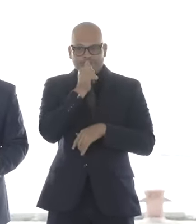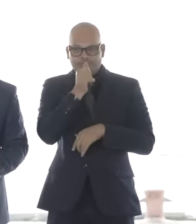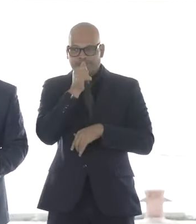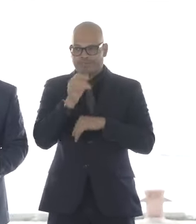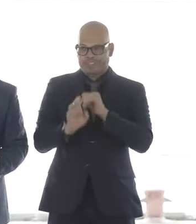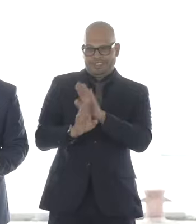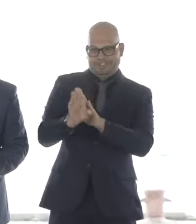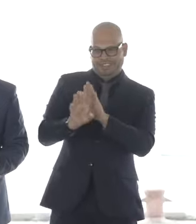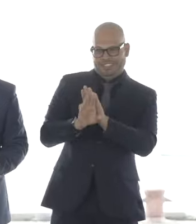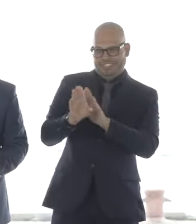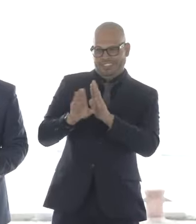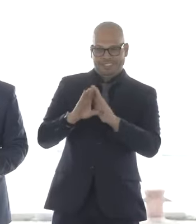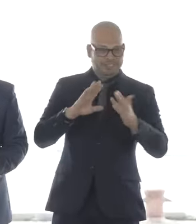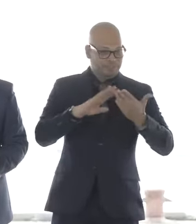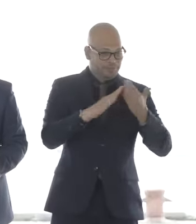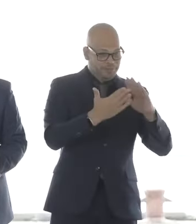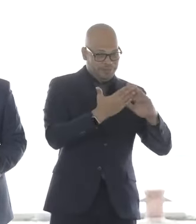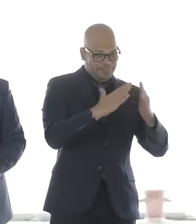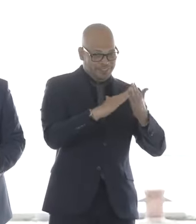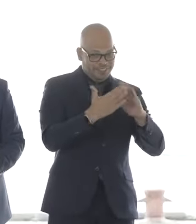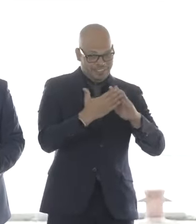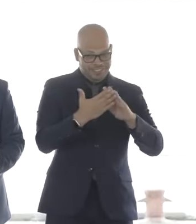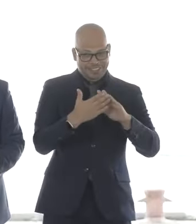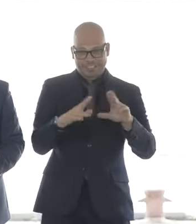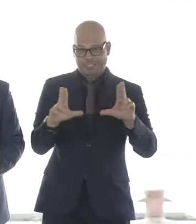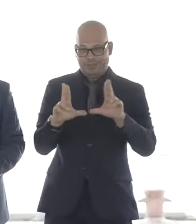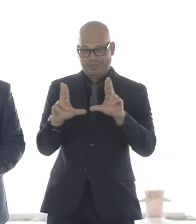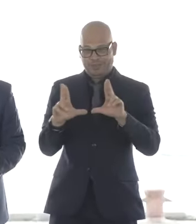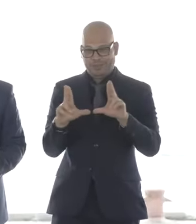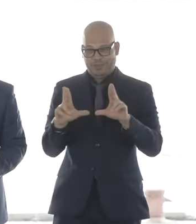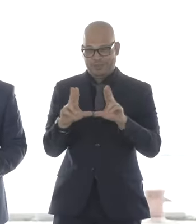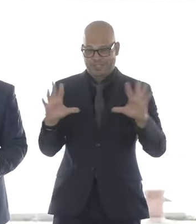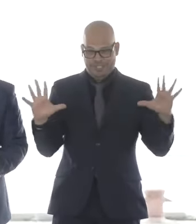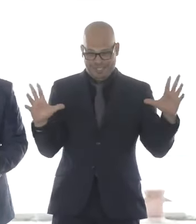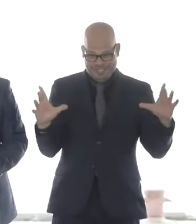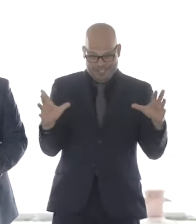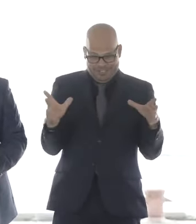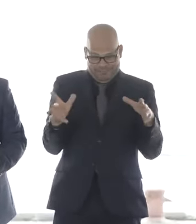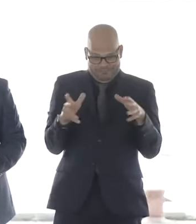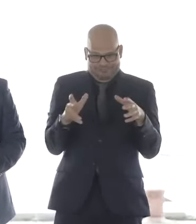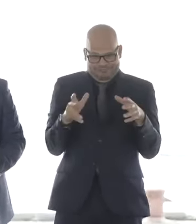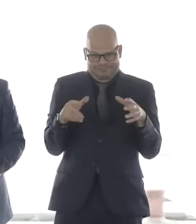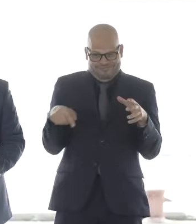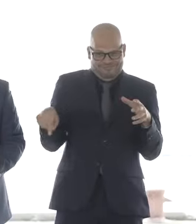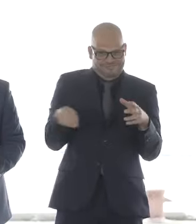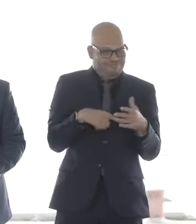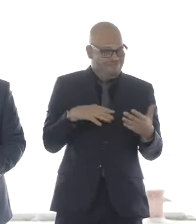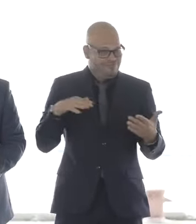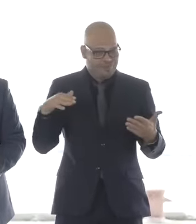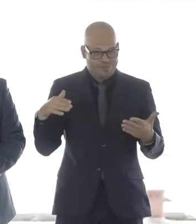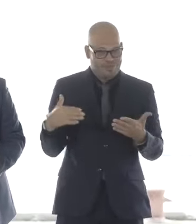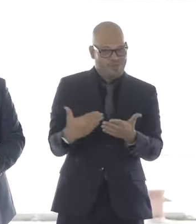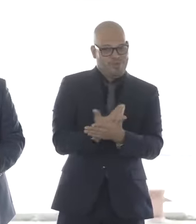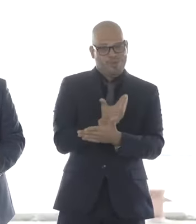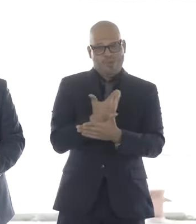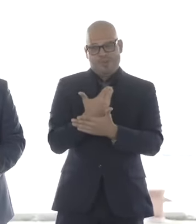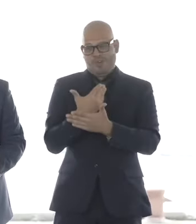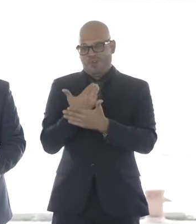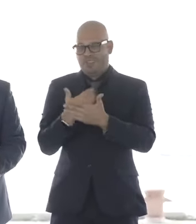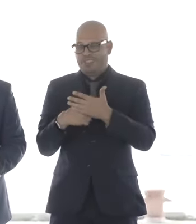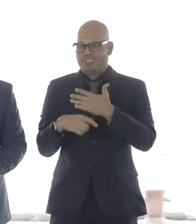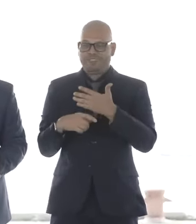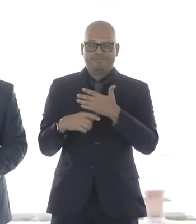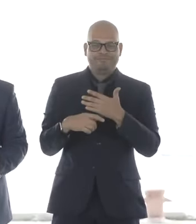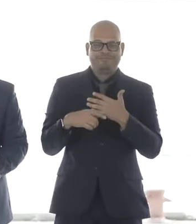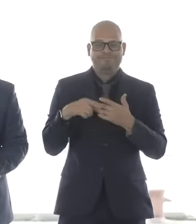come together to celebrate the dawn of a new era. The building of this maritime terminal, which will serve